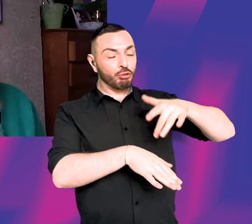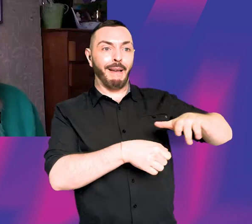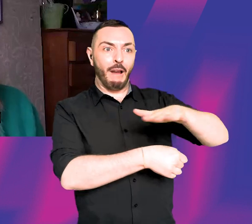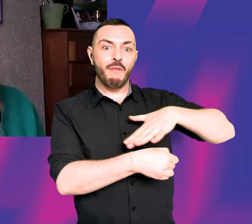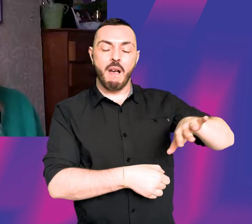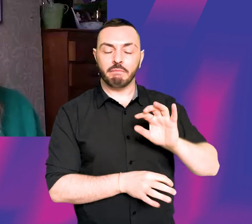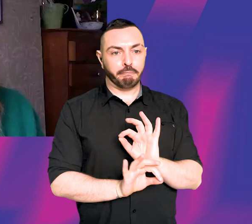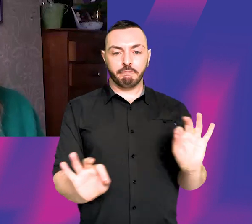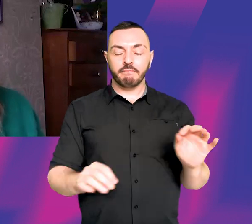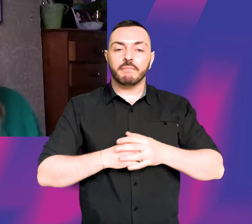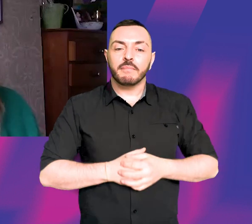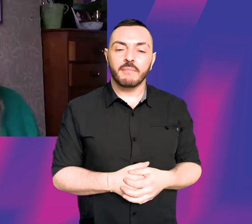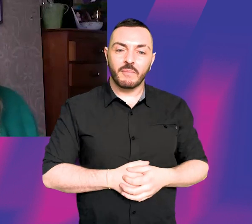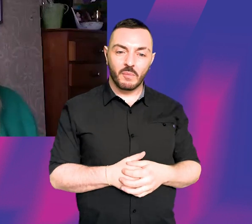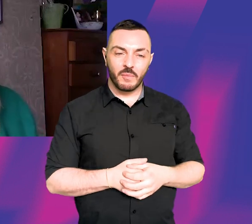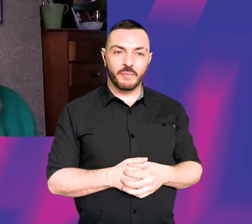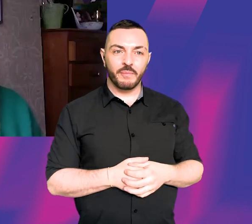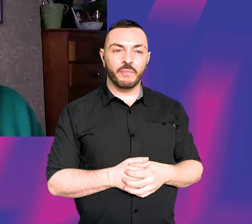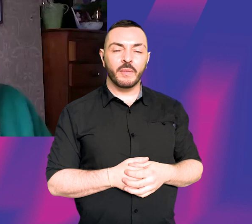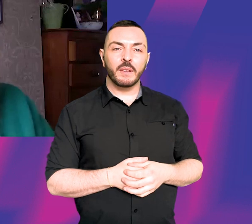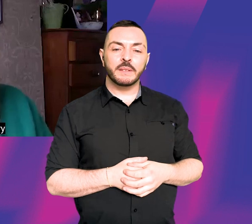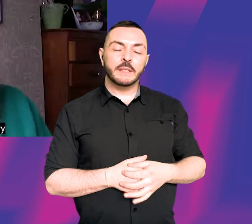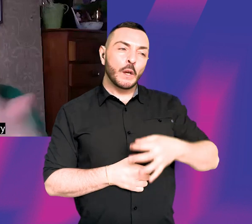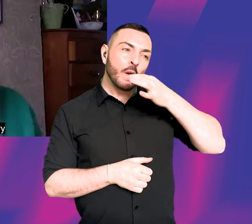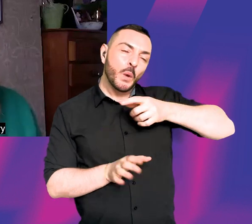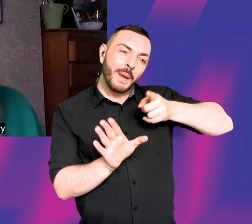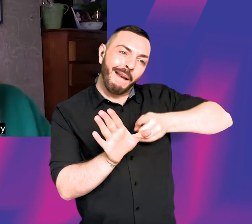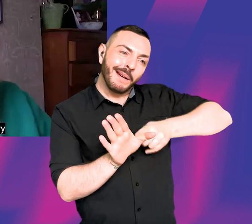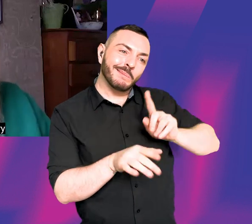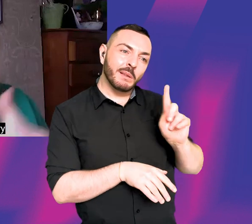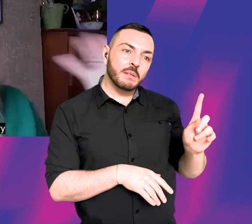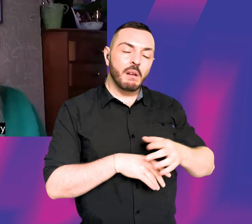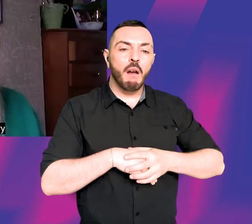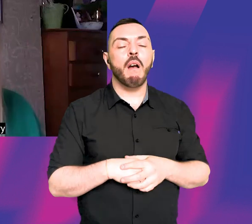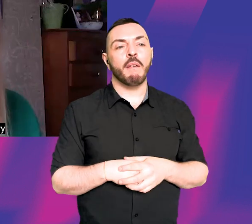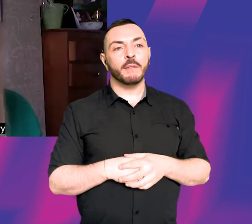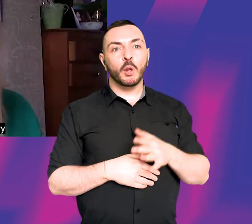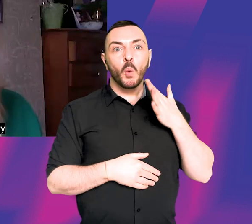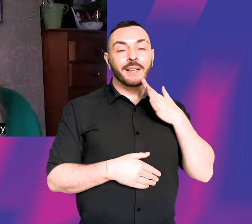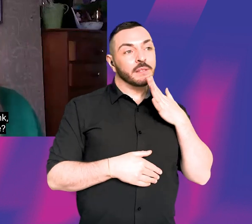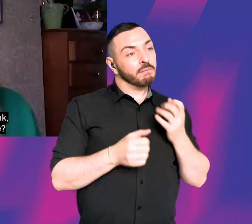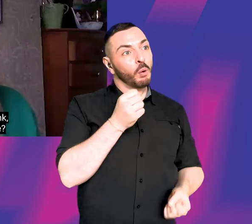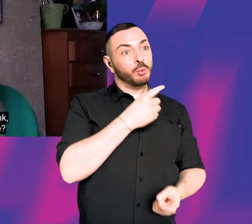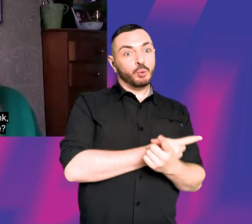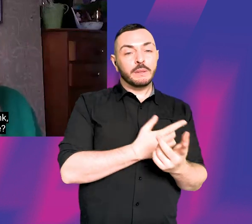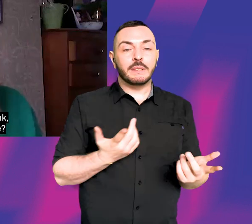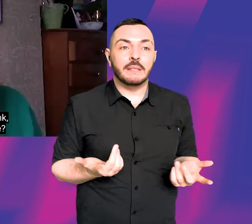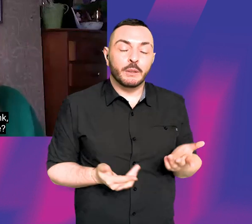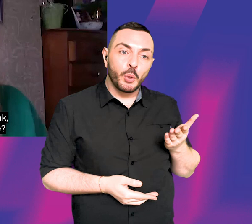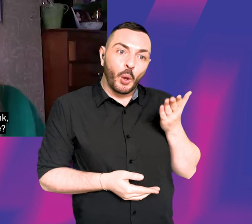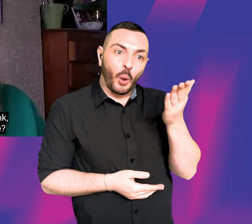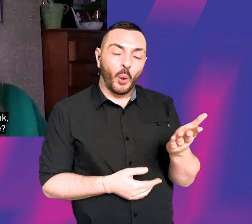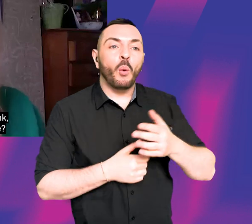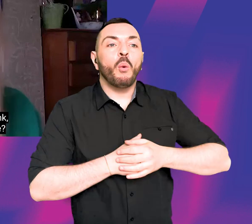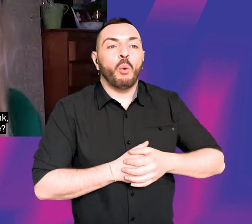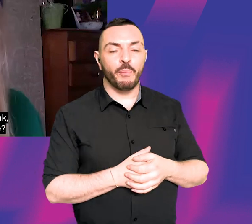so it wasn't until many years later, until after I'd actually had an opportunity to go into the industry, that I had to sort of sit down and